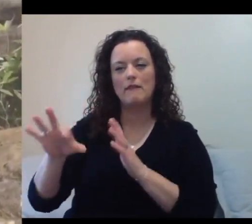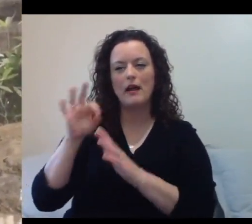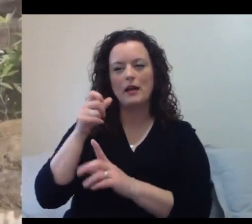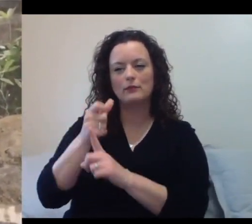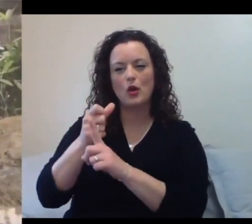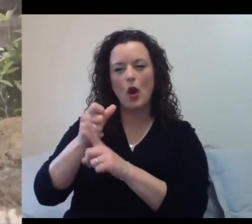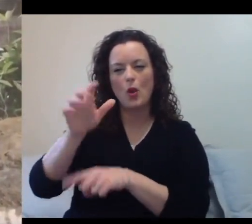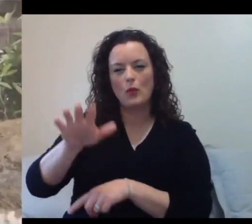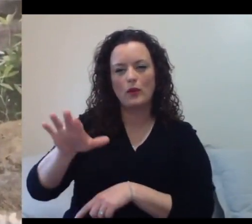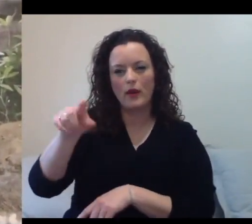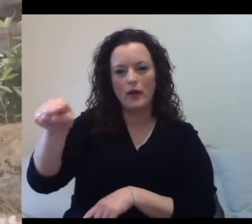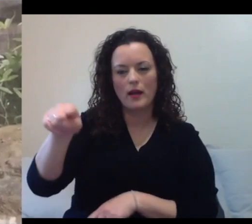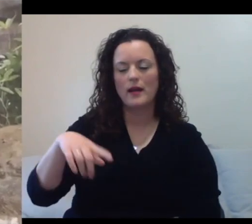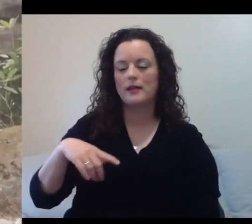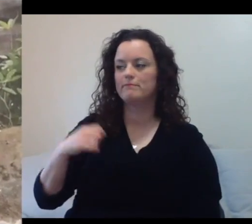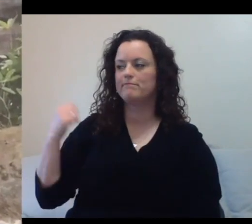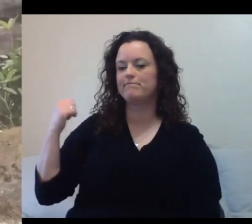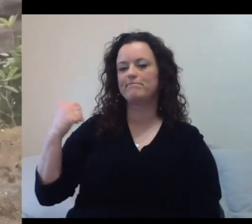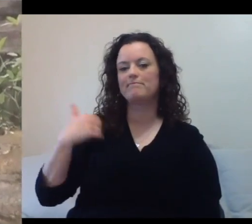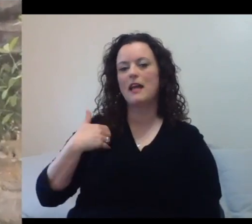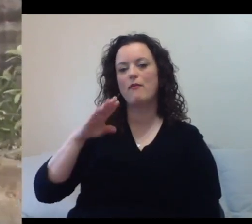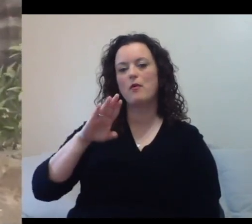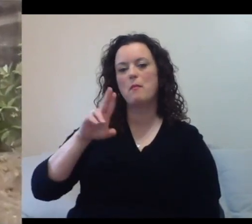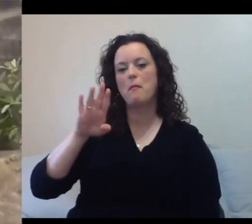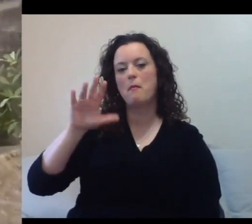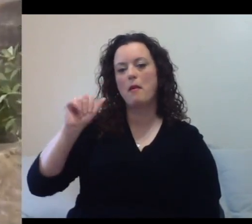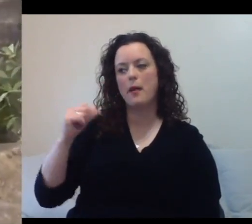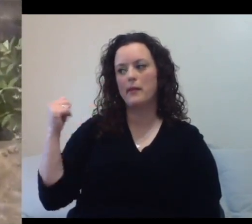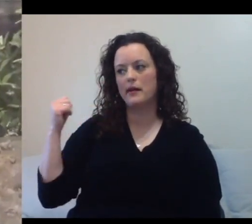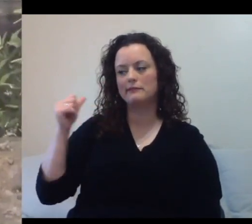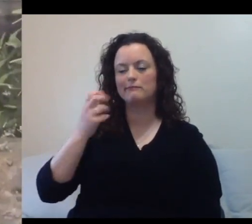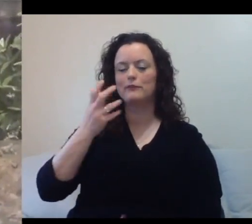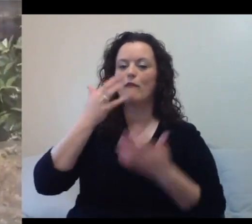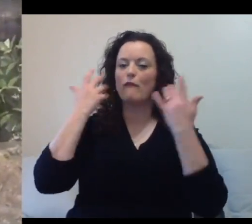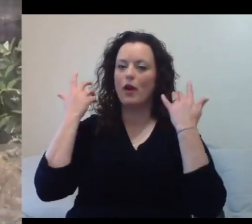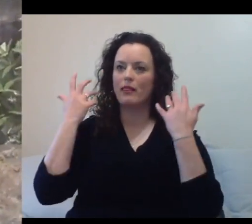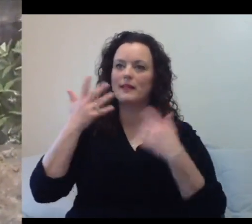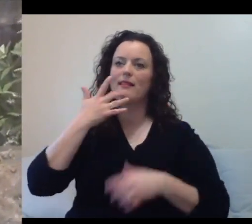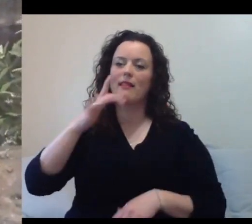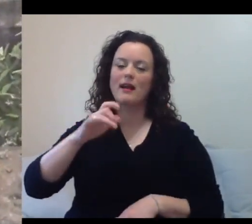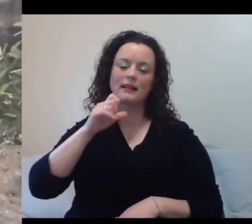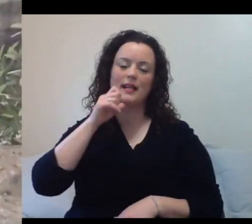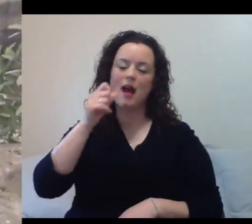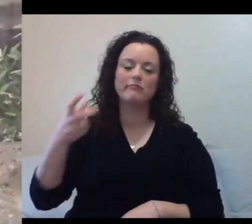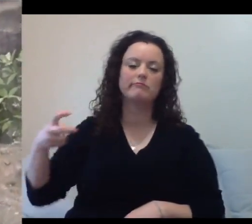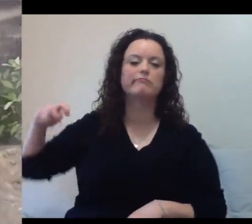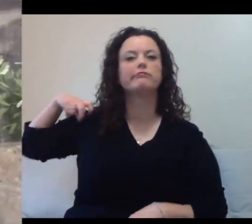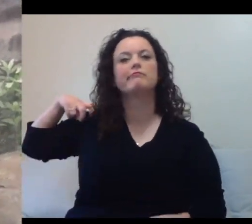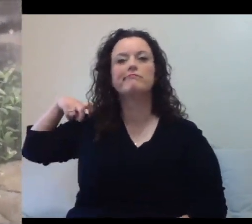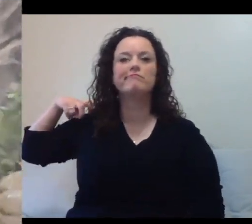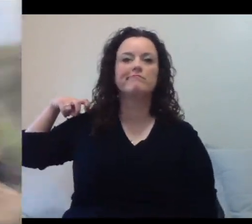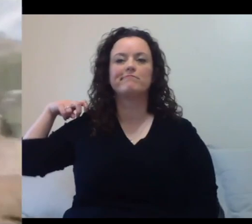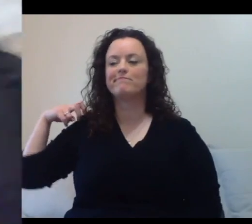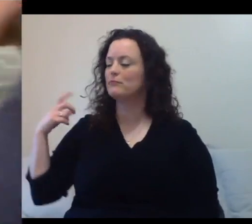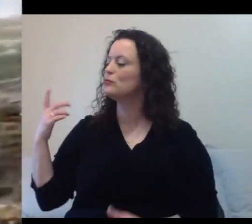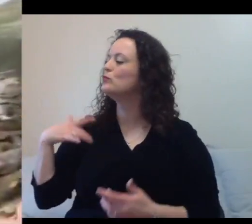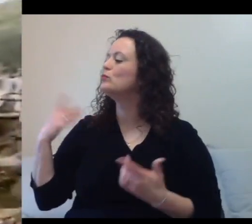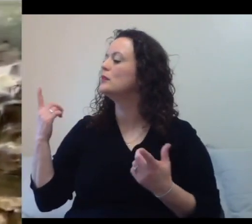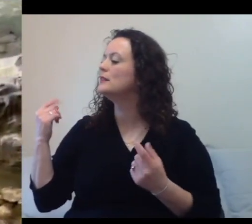divas. He's very friendly. Hopefully he's not on my shoulder right now. All right. We're doing big, man. Yeah. So really, really